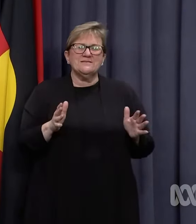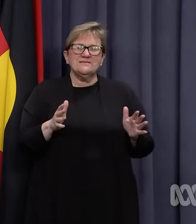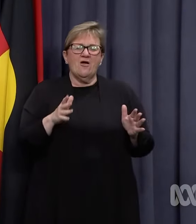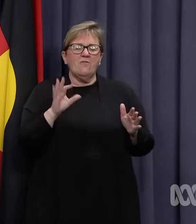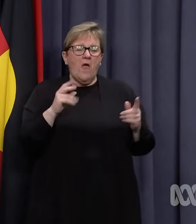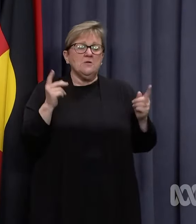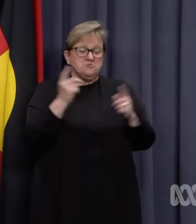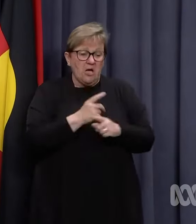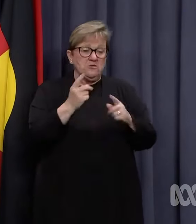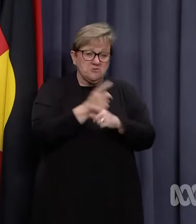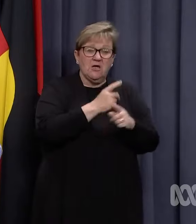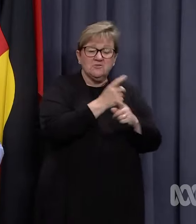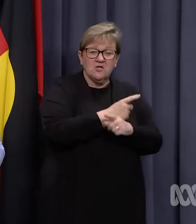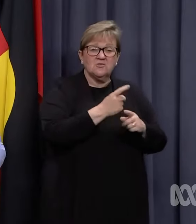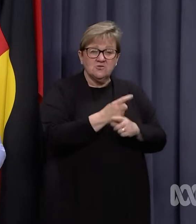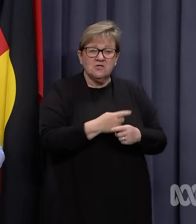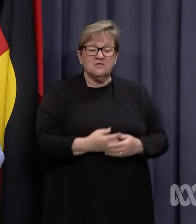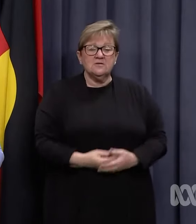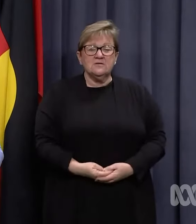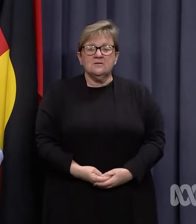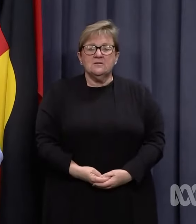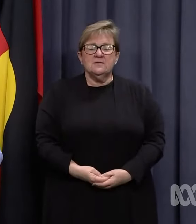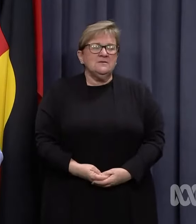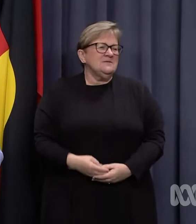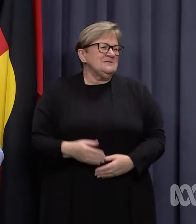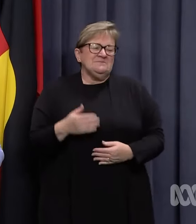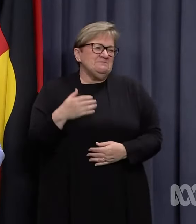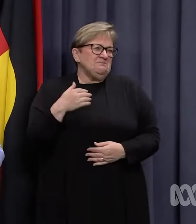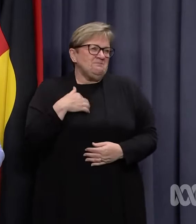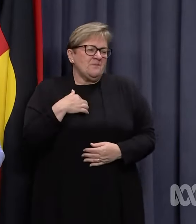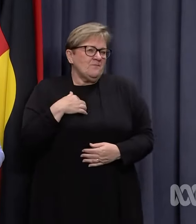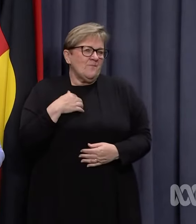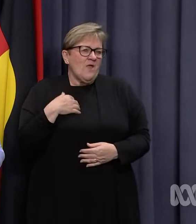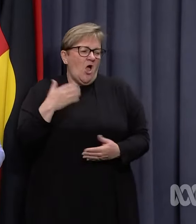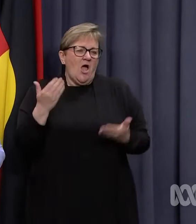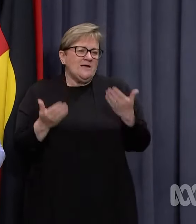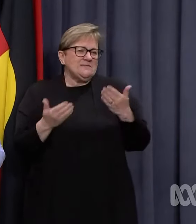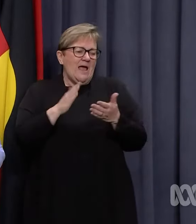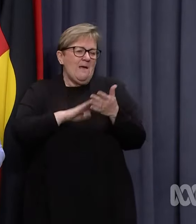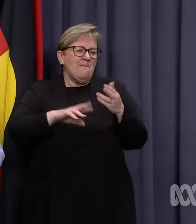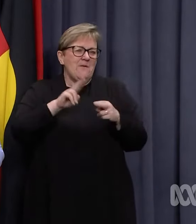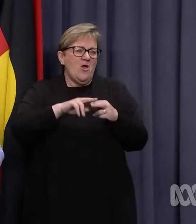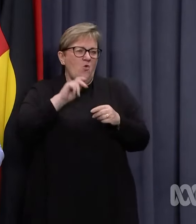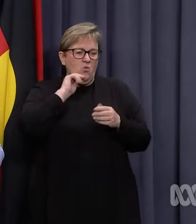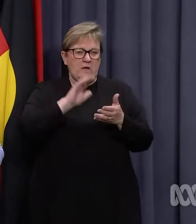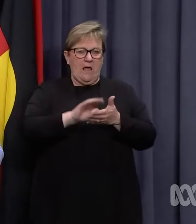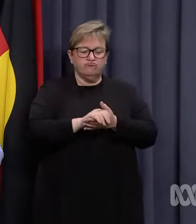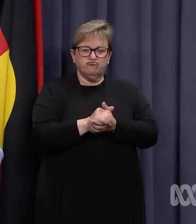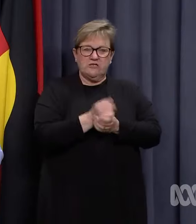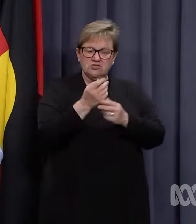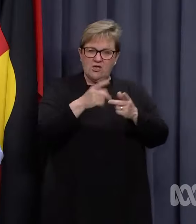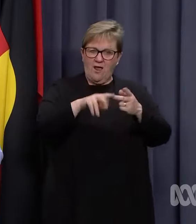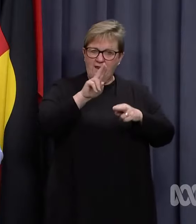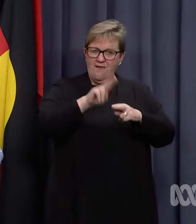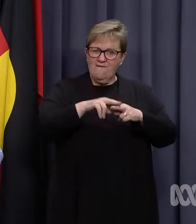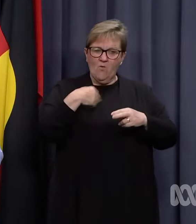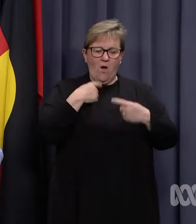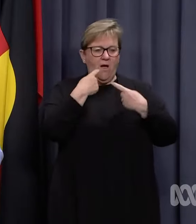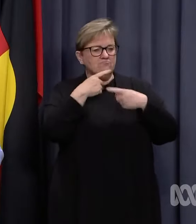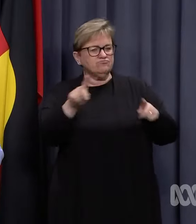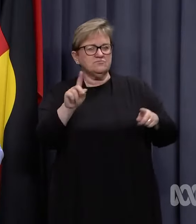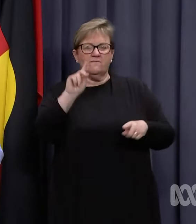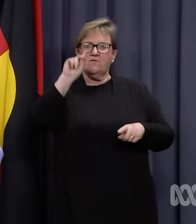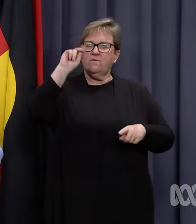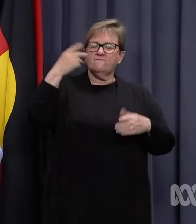used to rather than it changing? I doubt that parents would have appreciated that from day